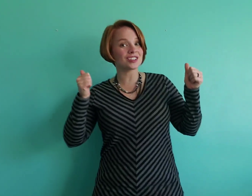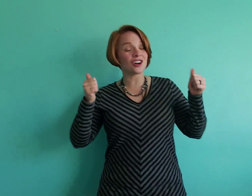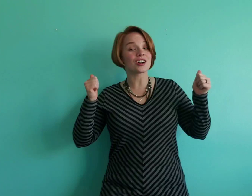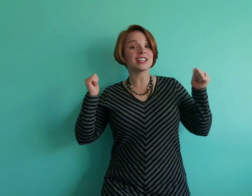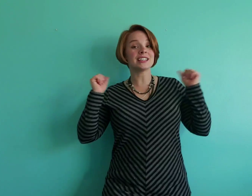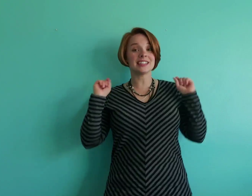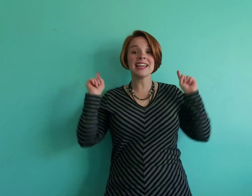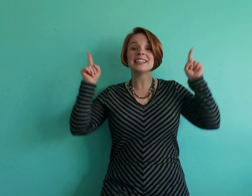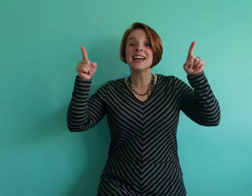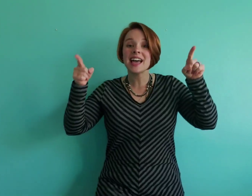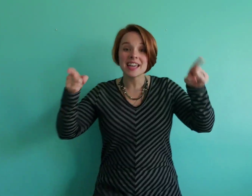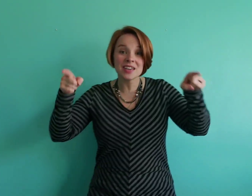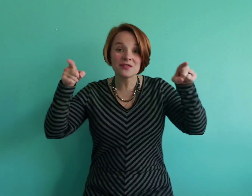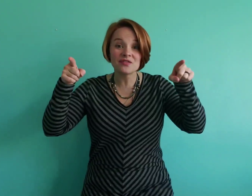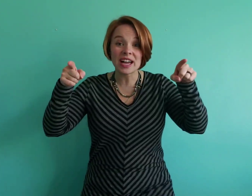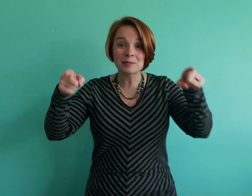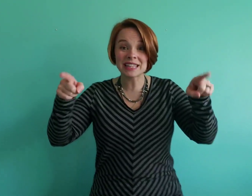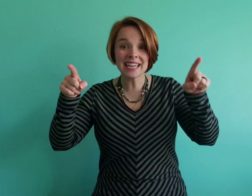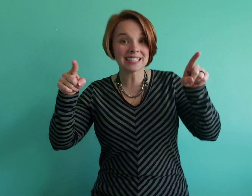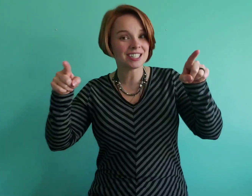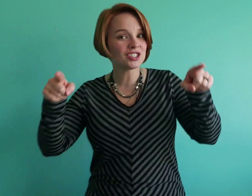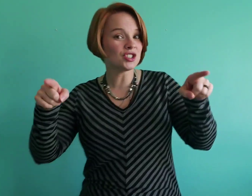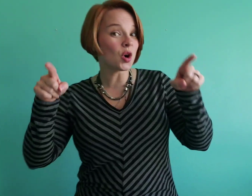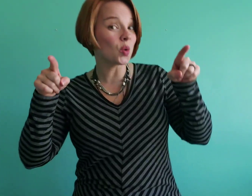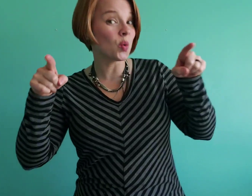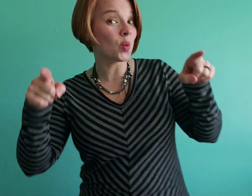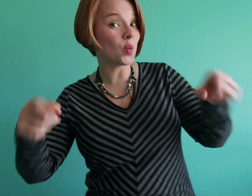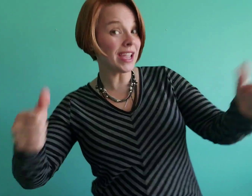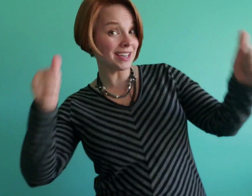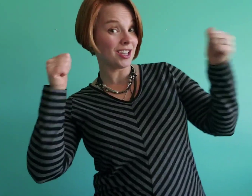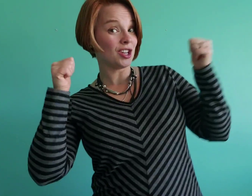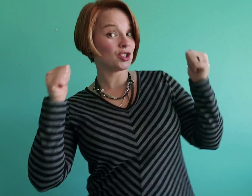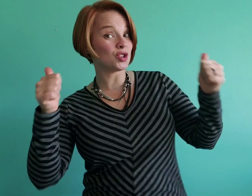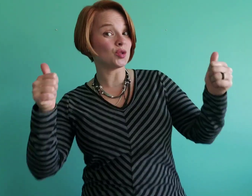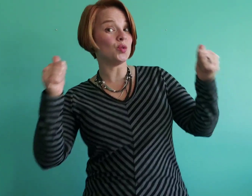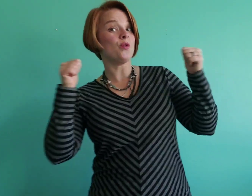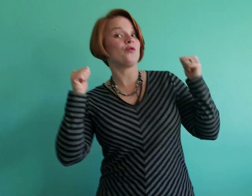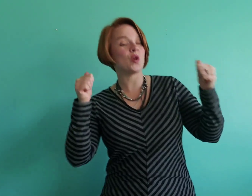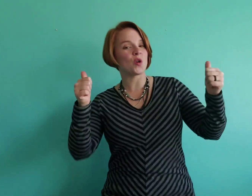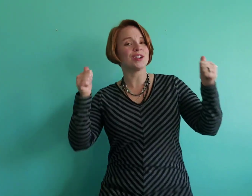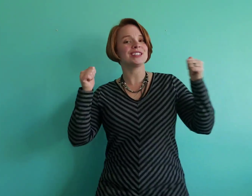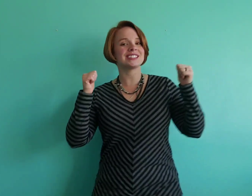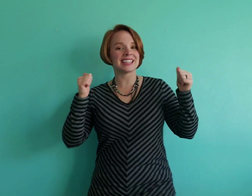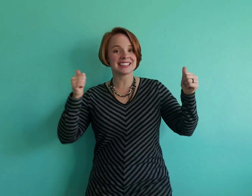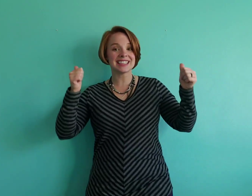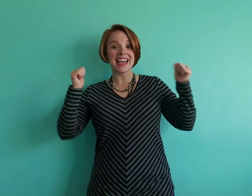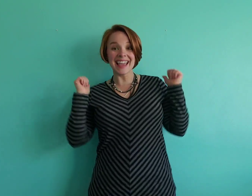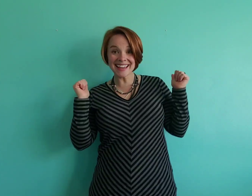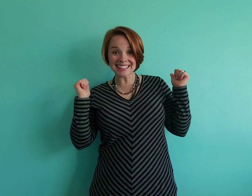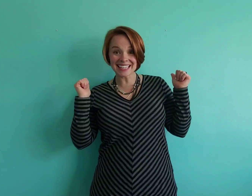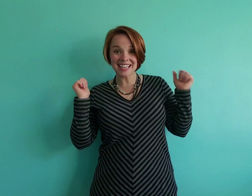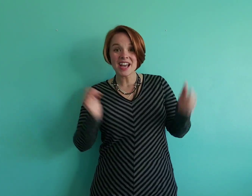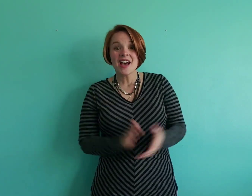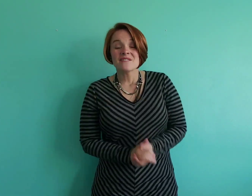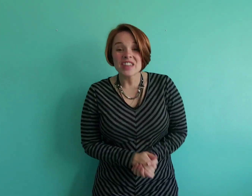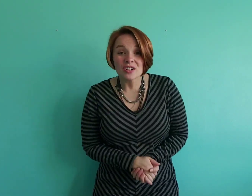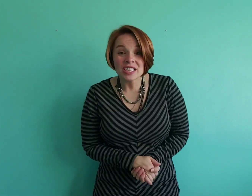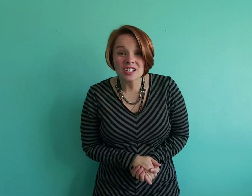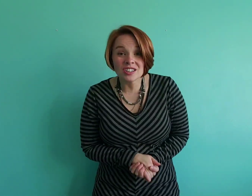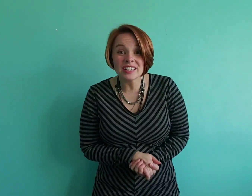garden gate. If I'm late, don't wait. Two, four, six, eight. Very good.